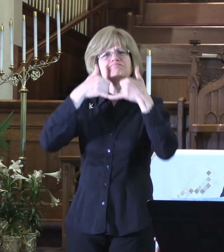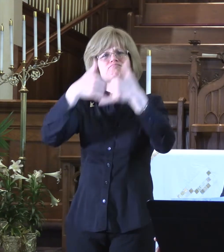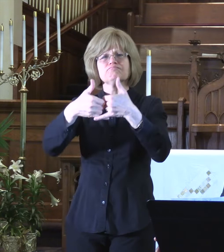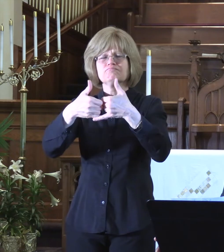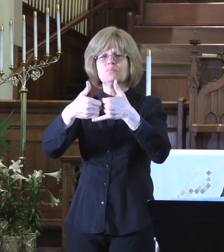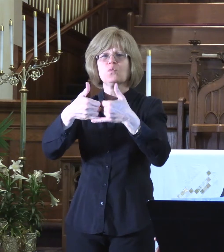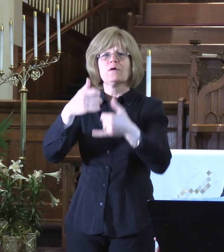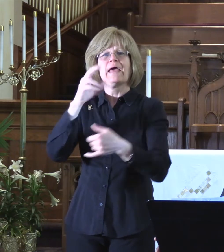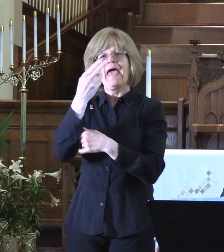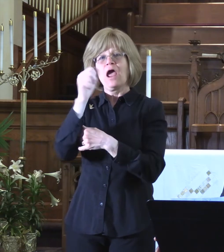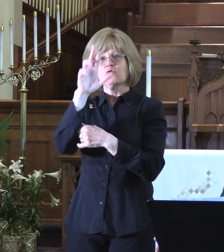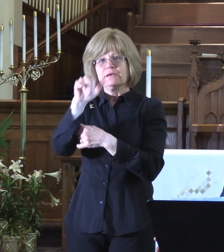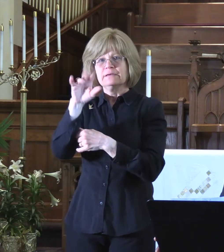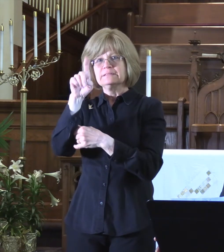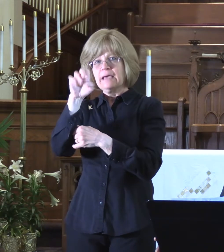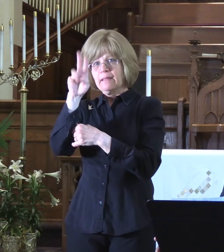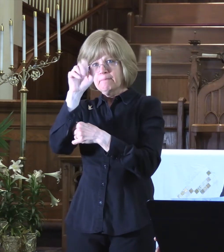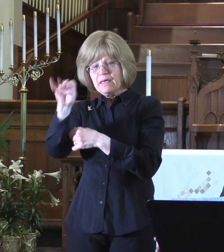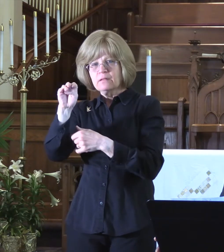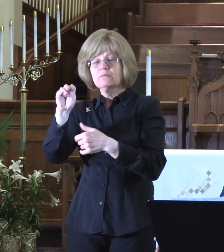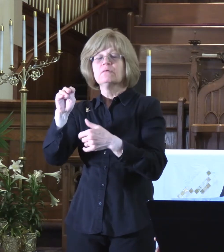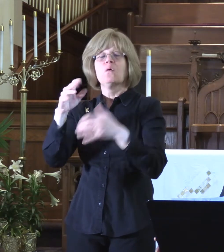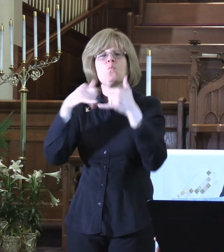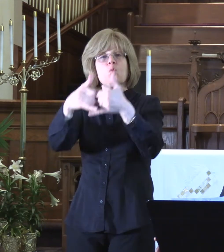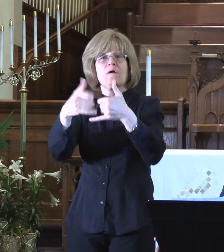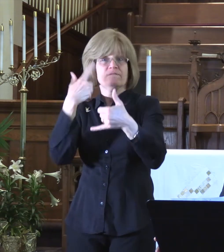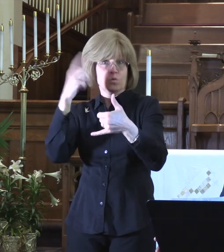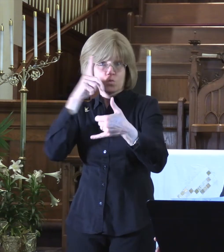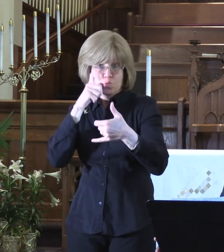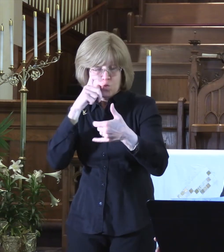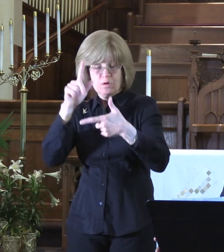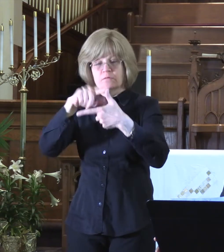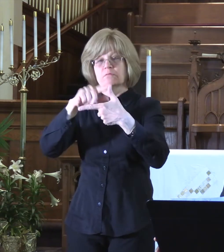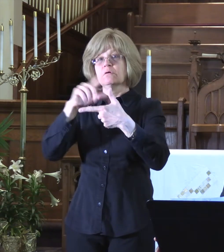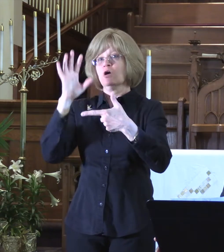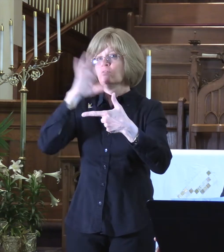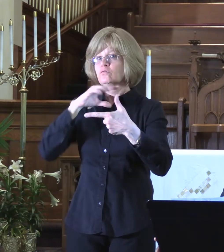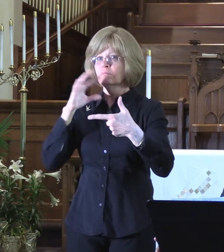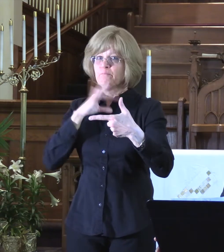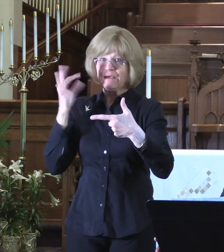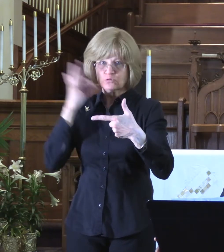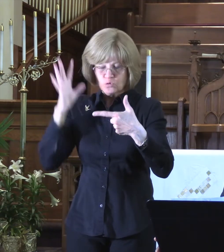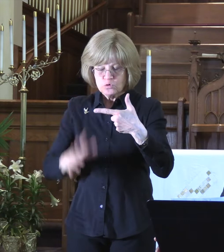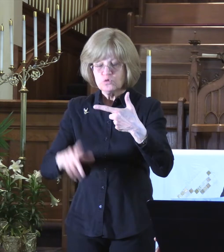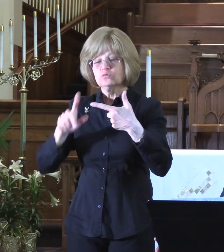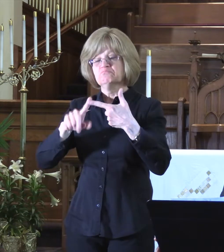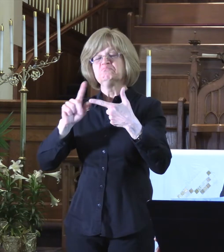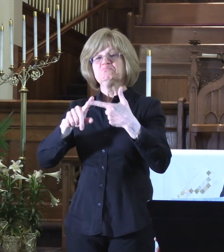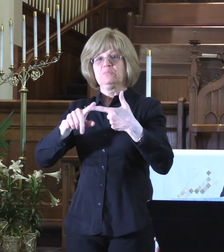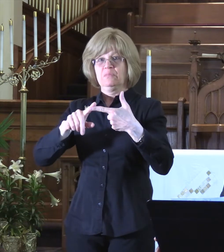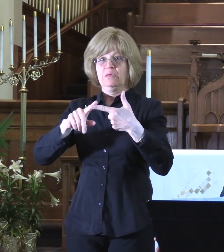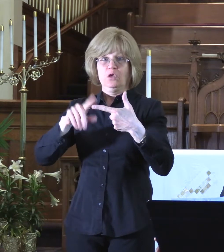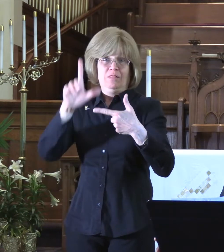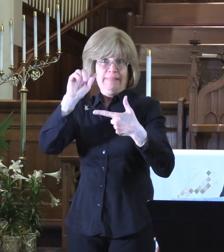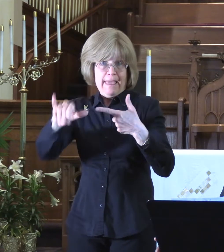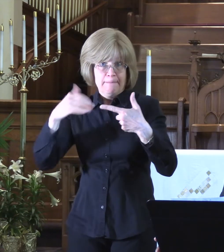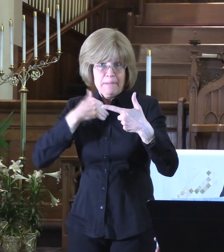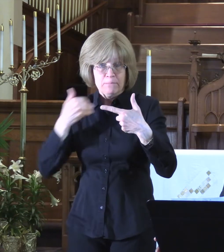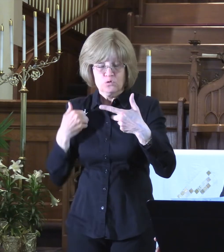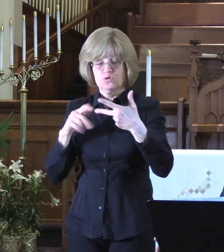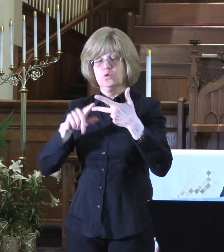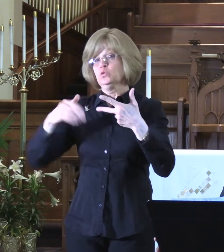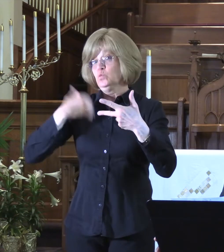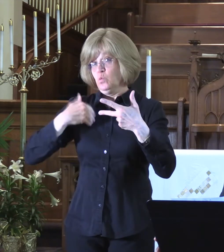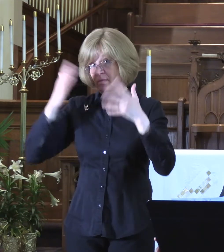to a clergyperson, layperson, and youth member of our conference. Harry Denman